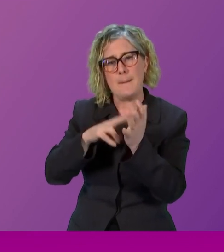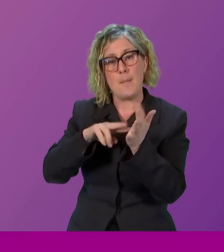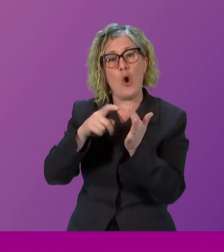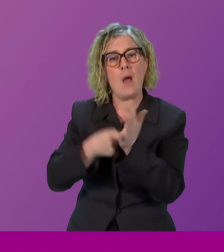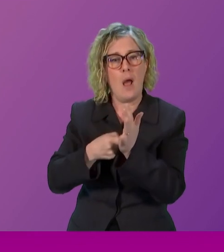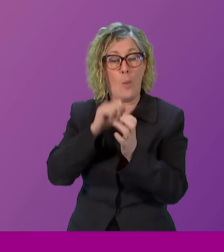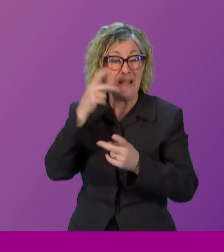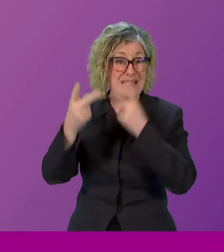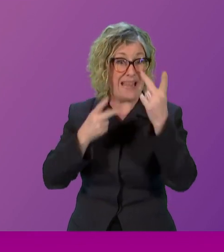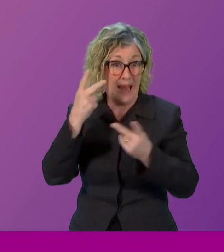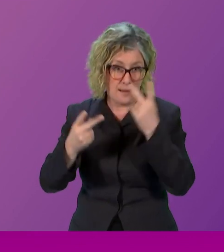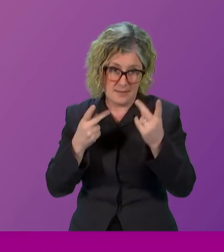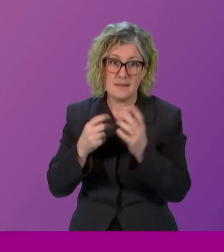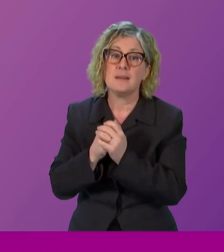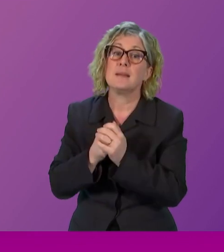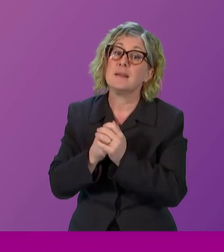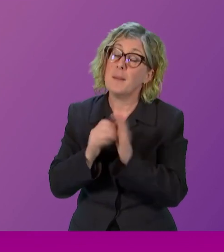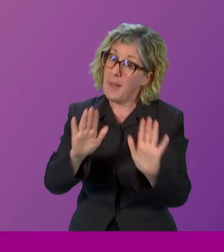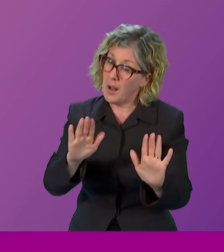your wine, get your wine in your first route.